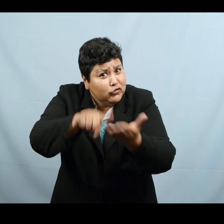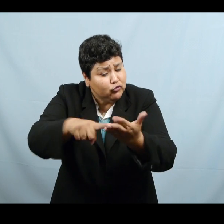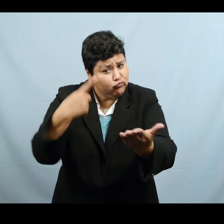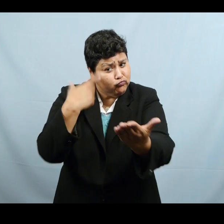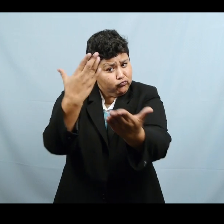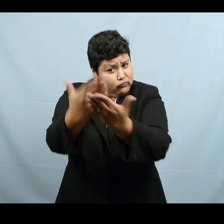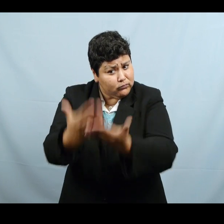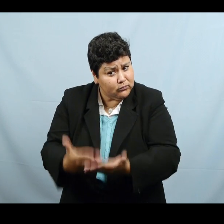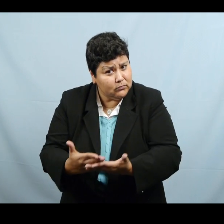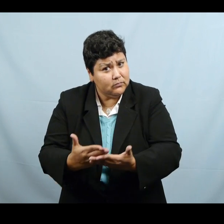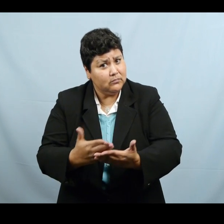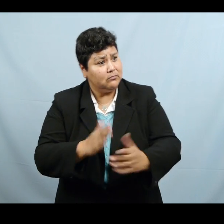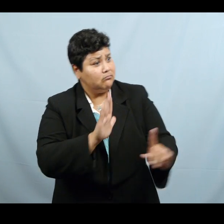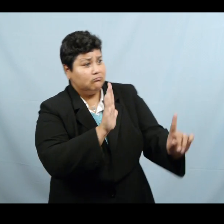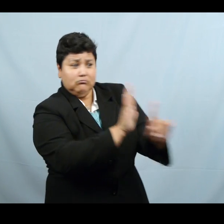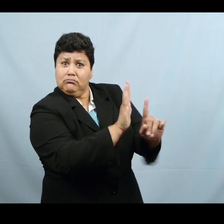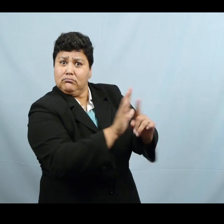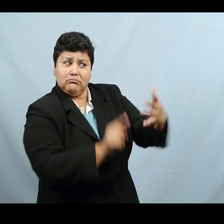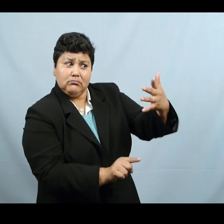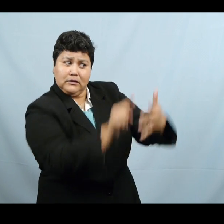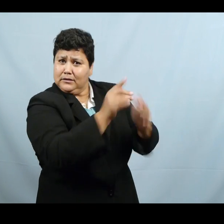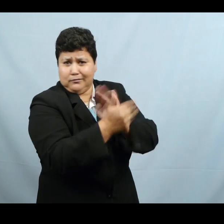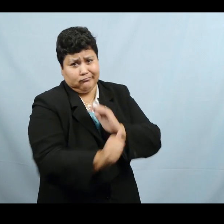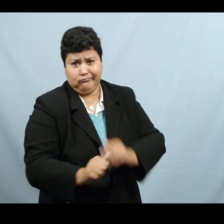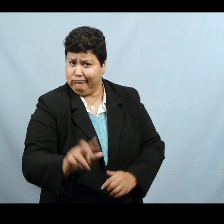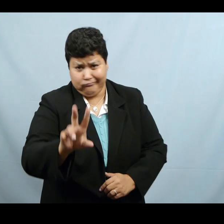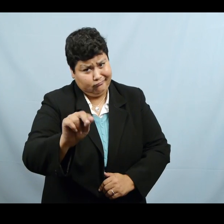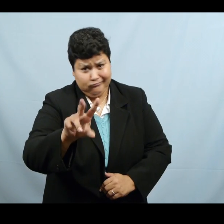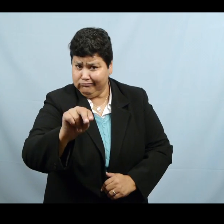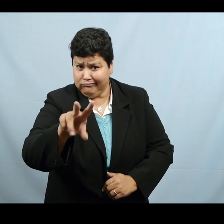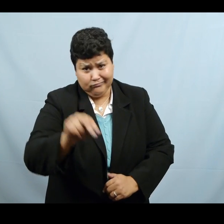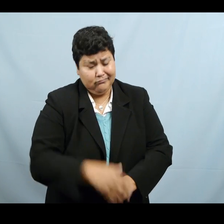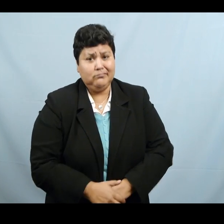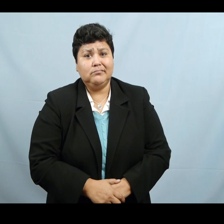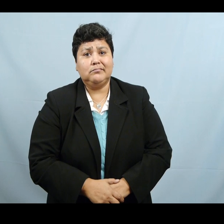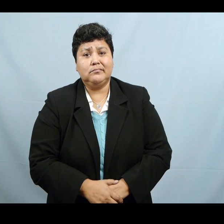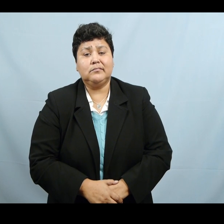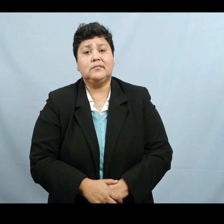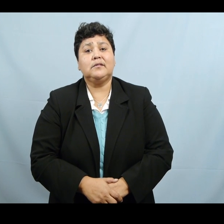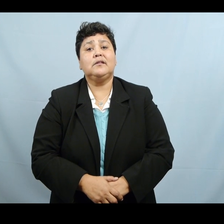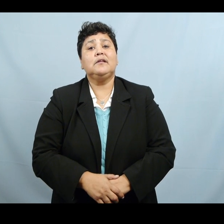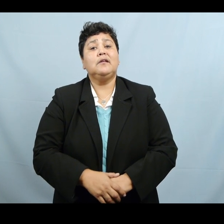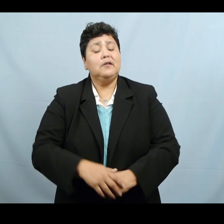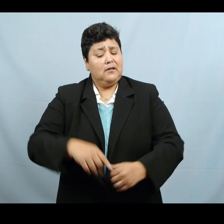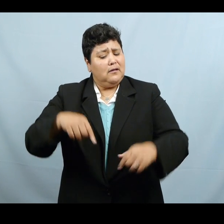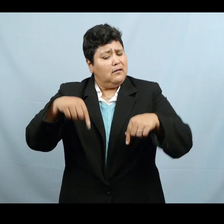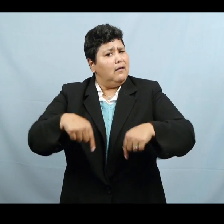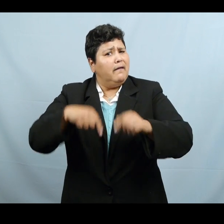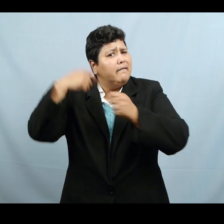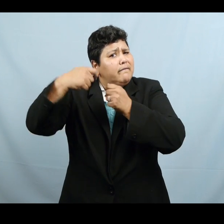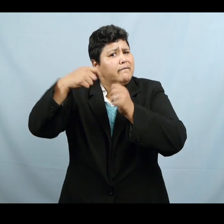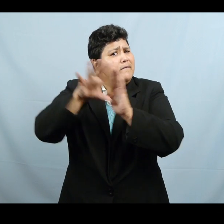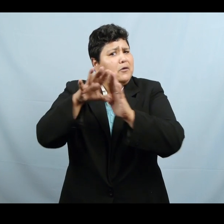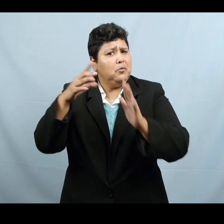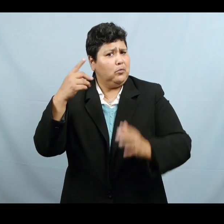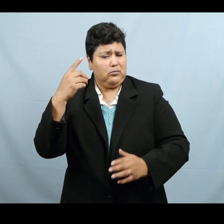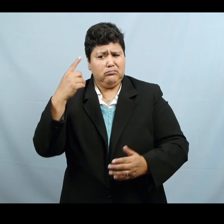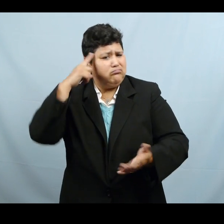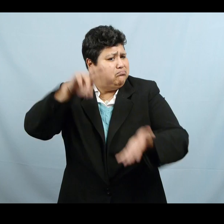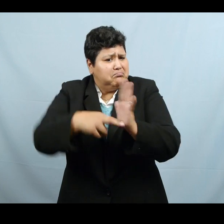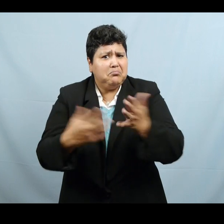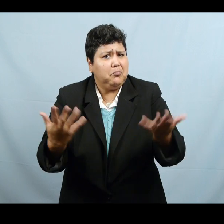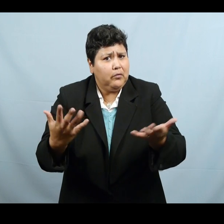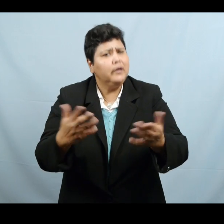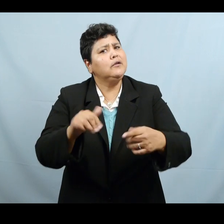identifies skills and effective practices. This video program is for educational and training purposes and is